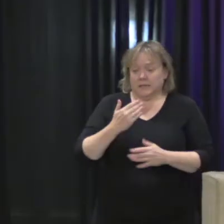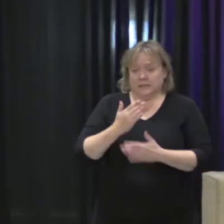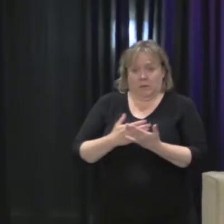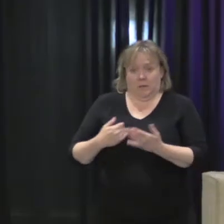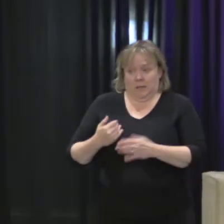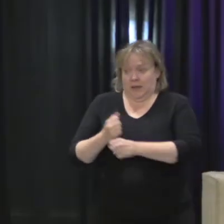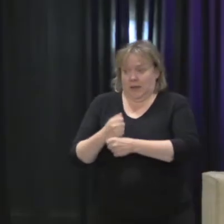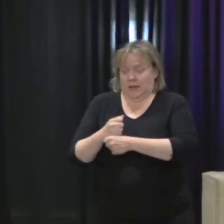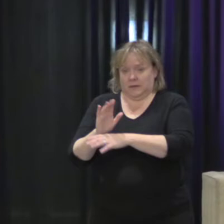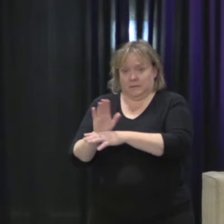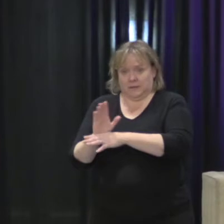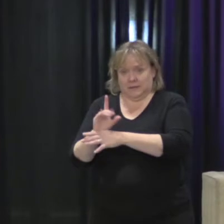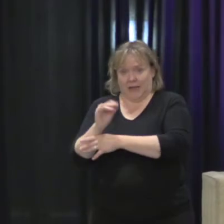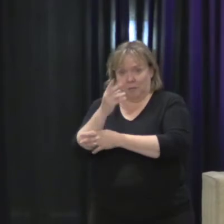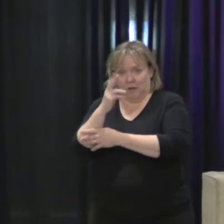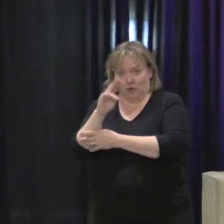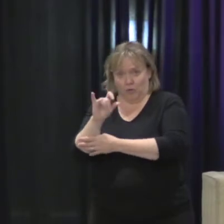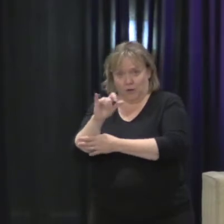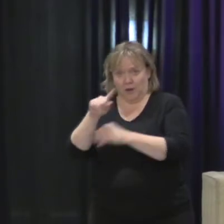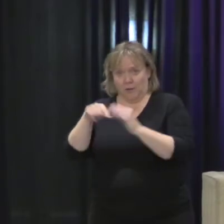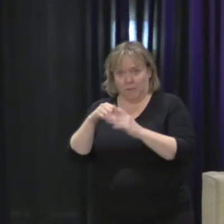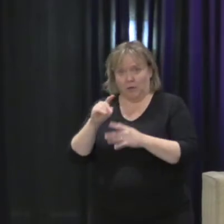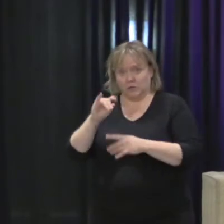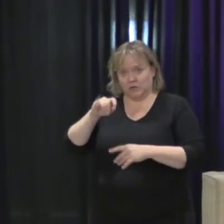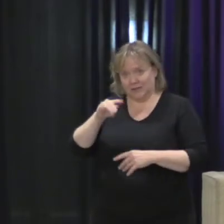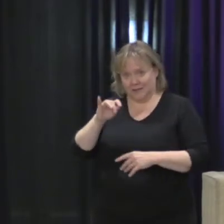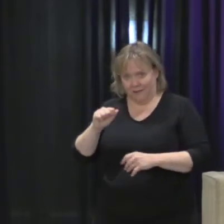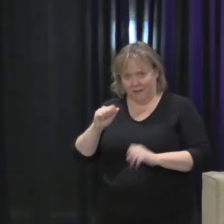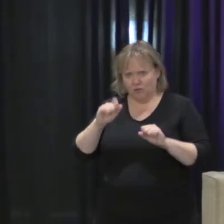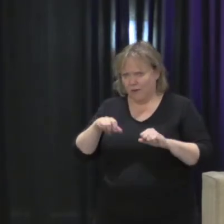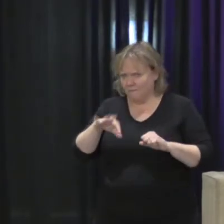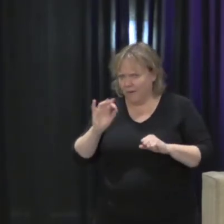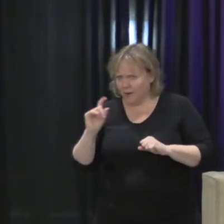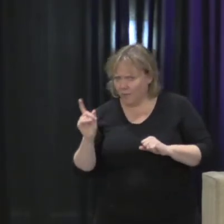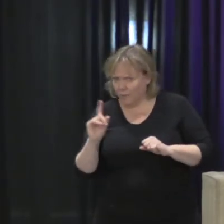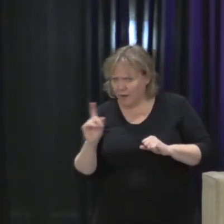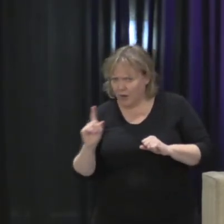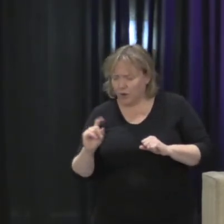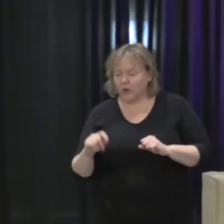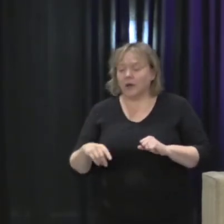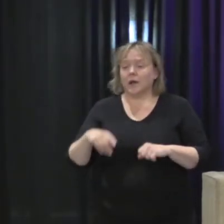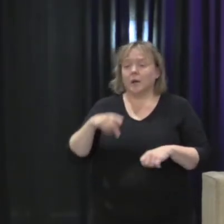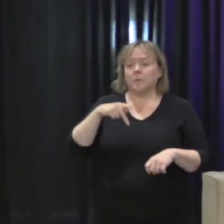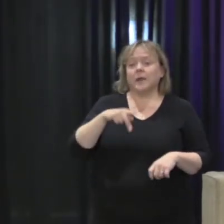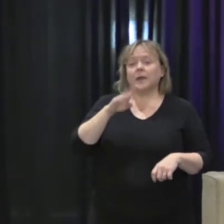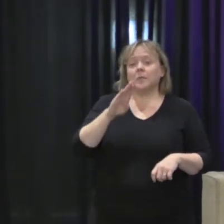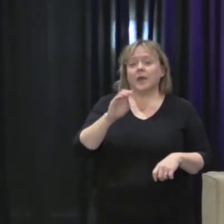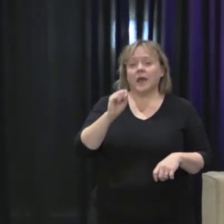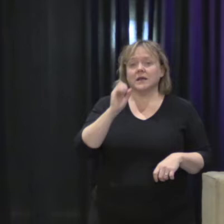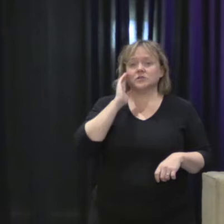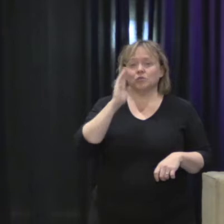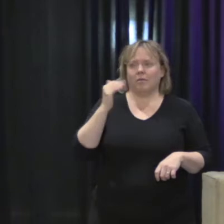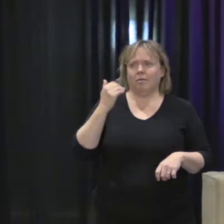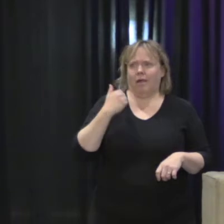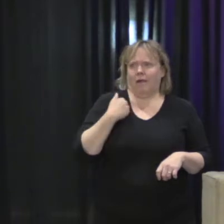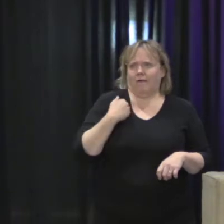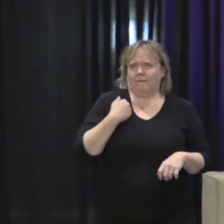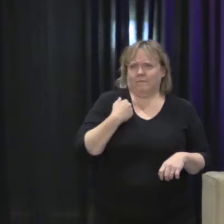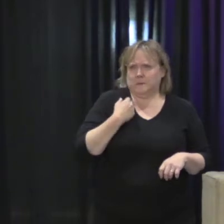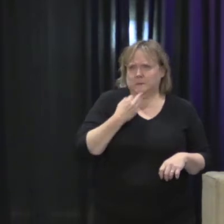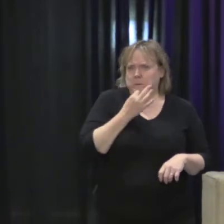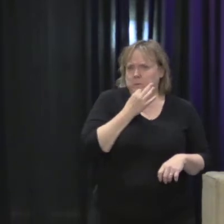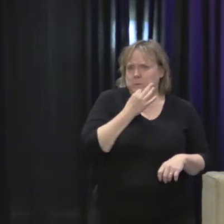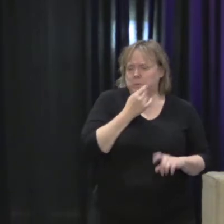If any of you are interested in viewing it, a couple ways you can. The first is that it's premiering on PBS in the next couple of months,